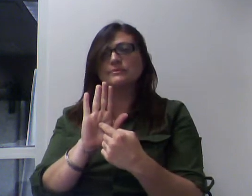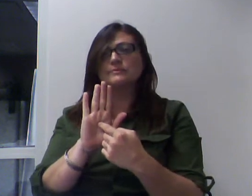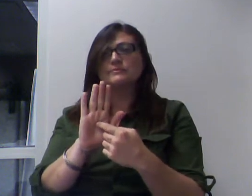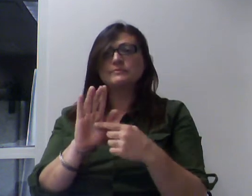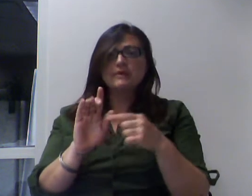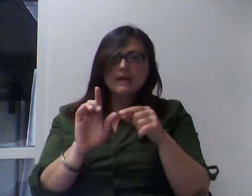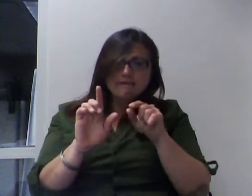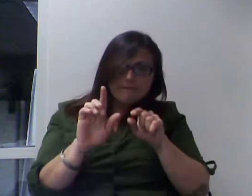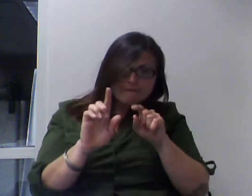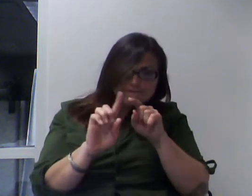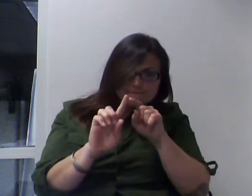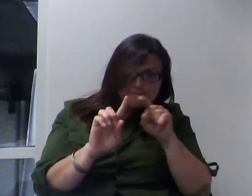this size.